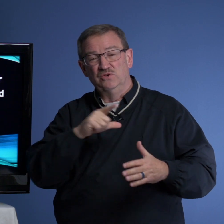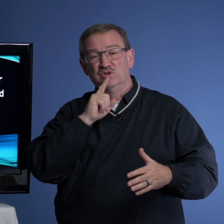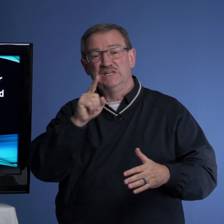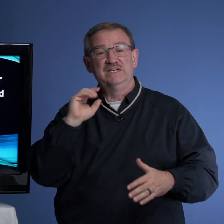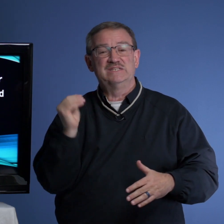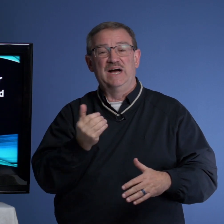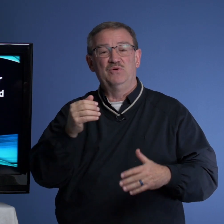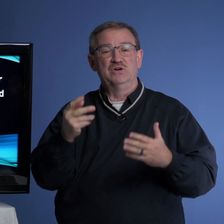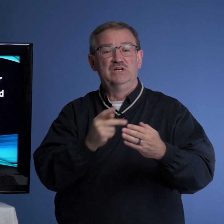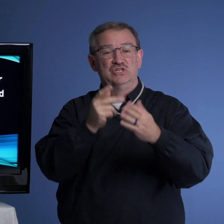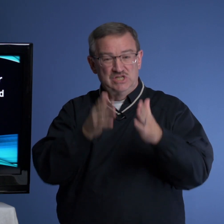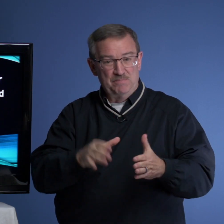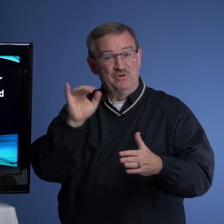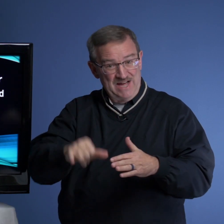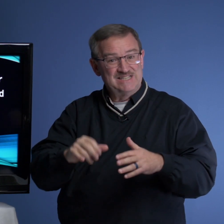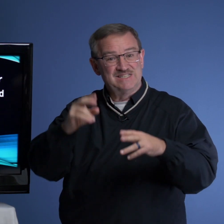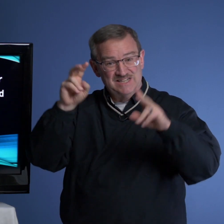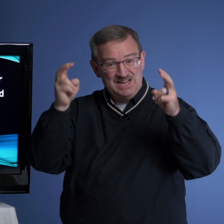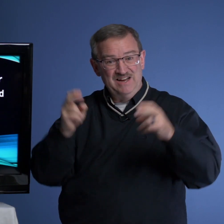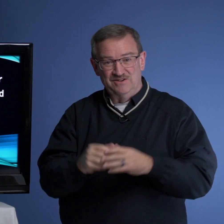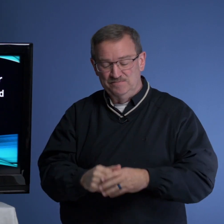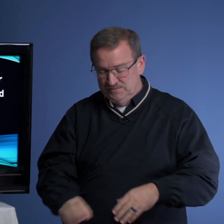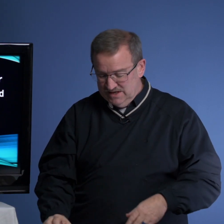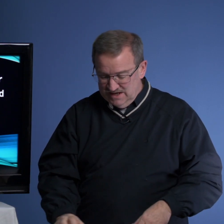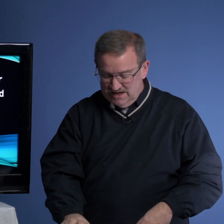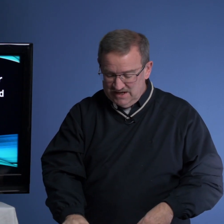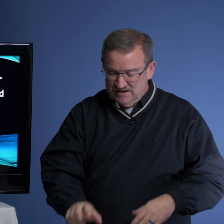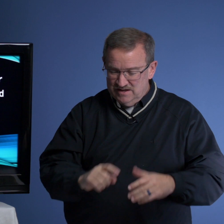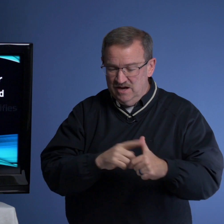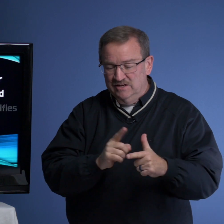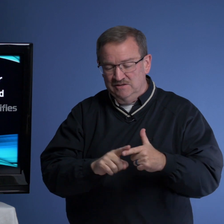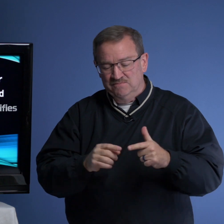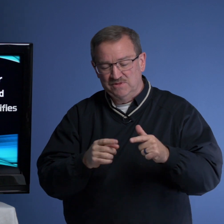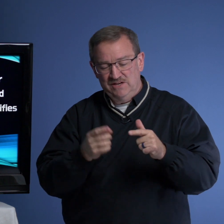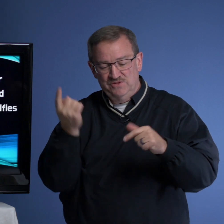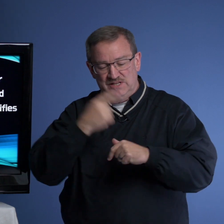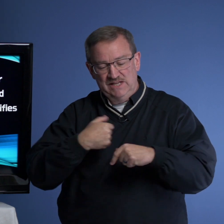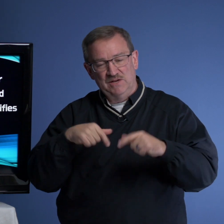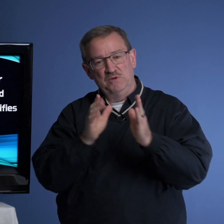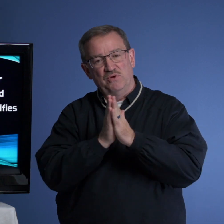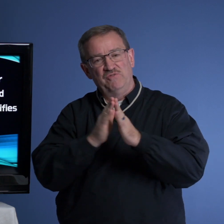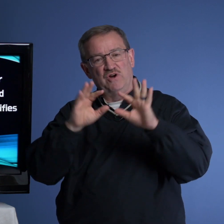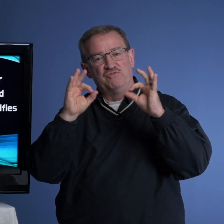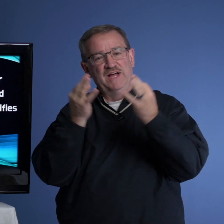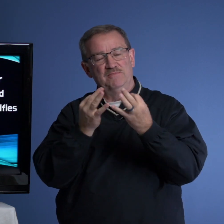Lord is our shepherd. That's the title. And then on the day that we pray for our family,